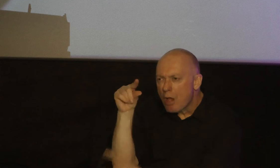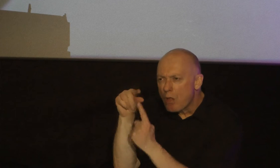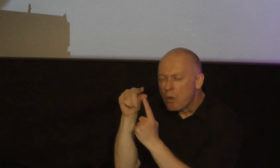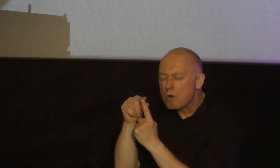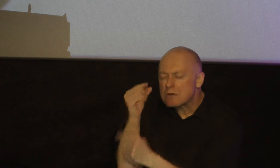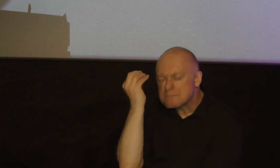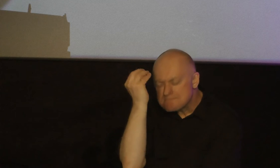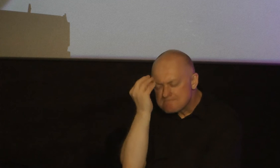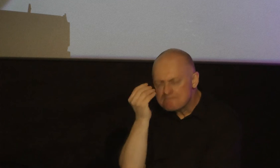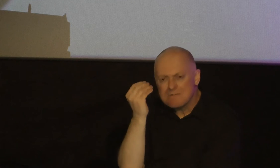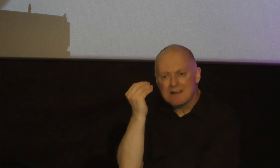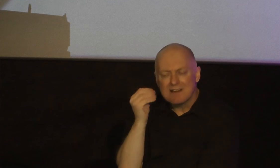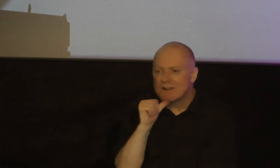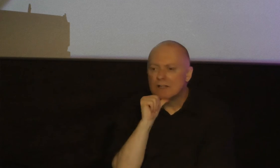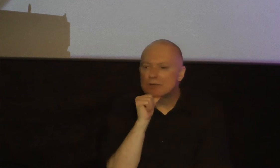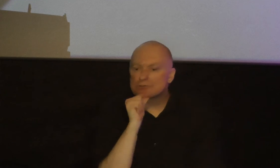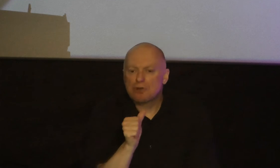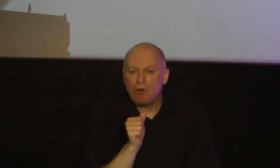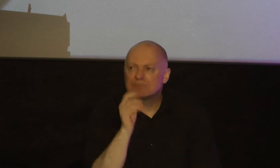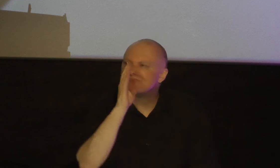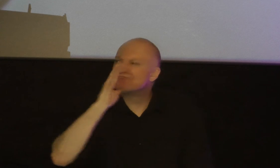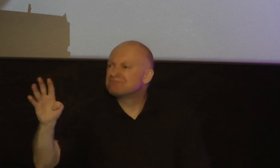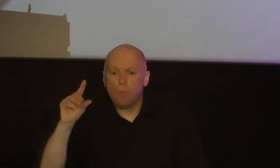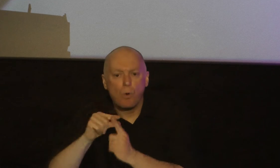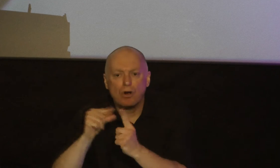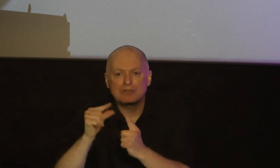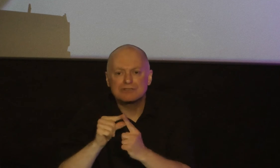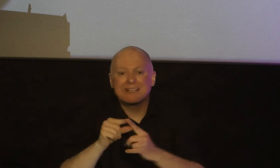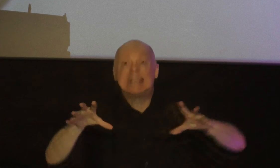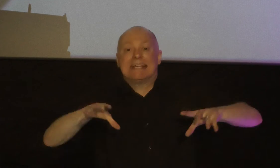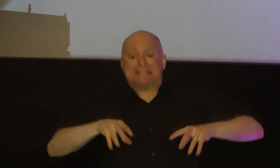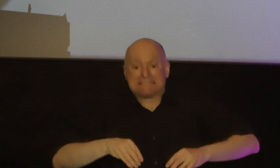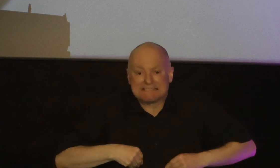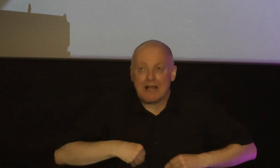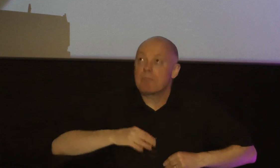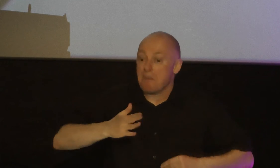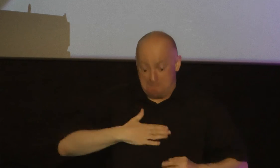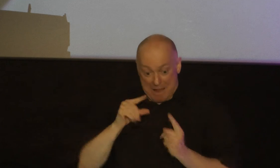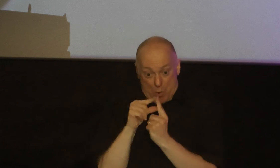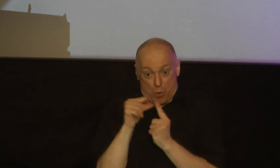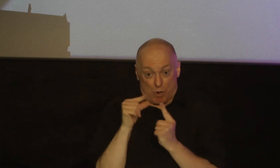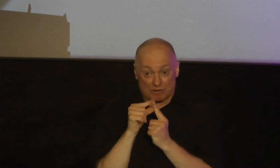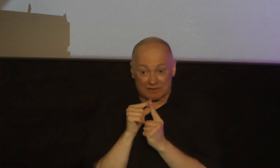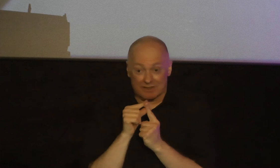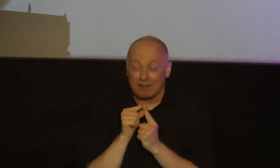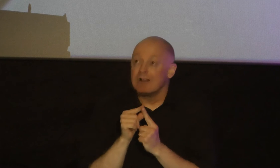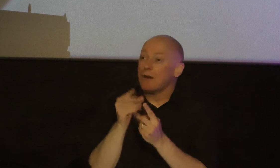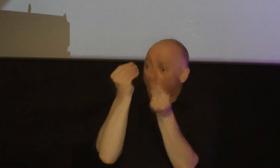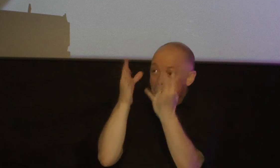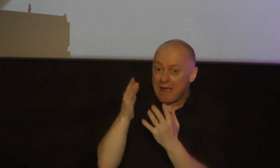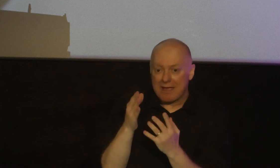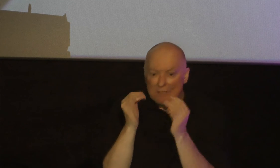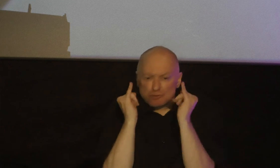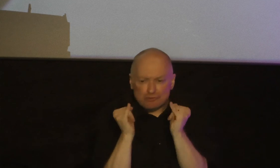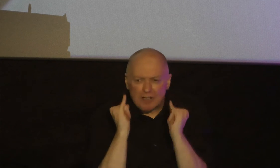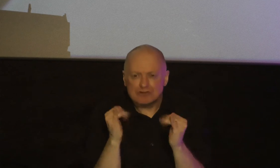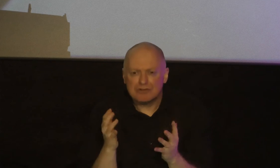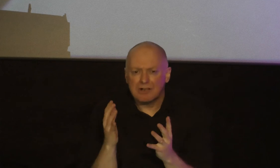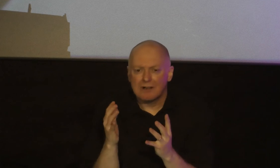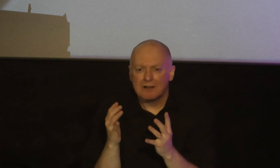forget do not turn away hear my son accept my words keep hold of my instruction incline your ear to my sayings ponder